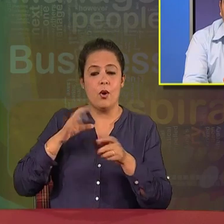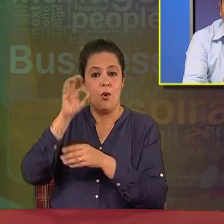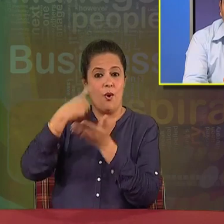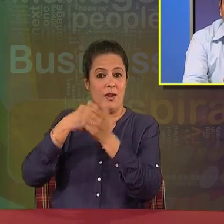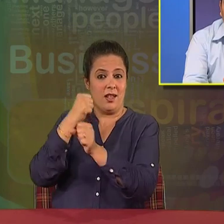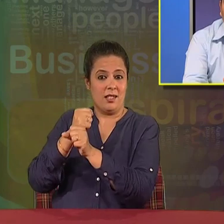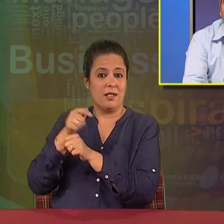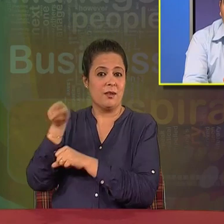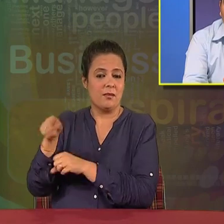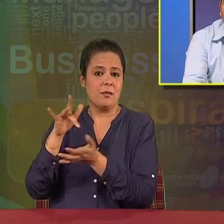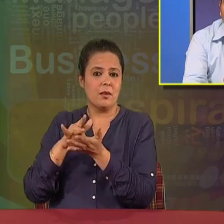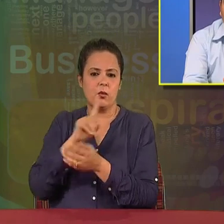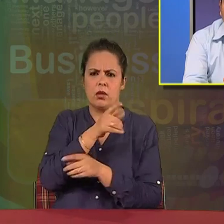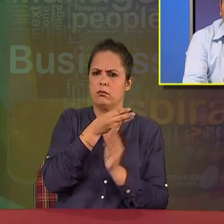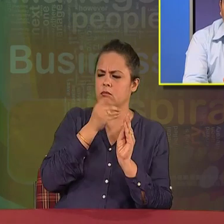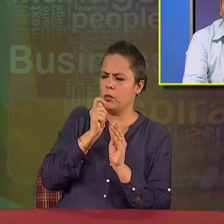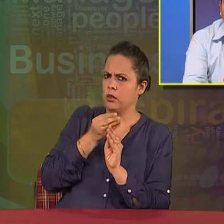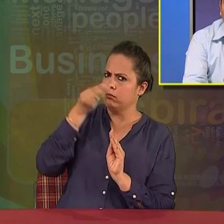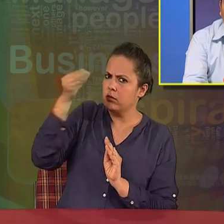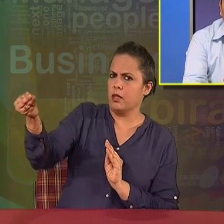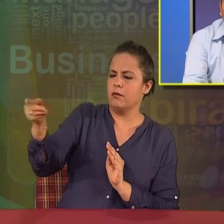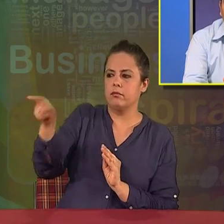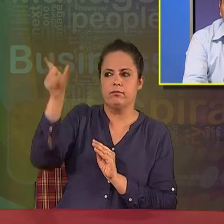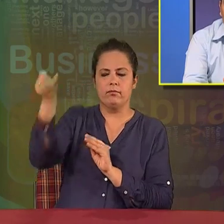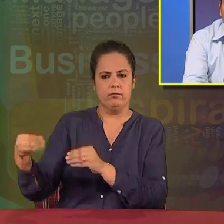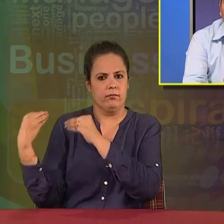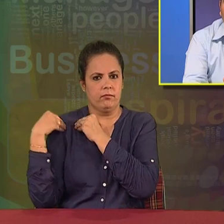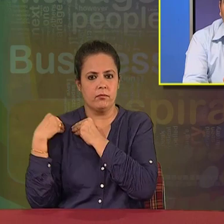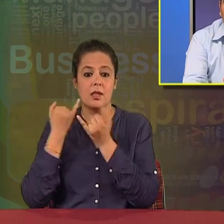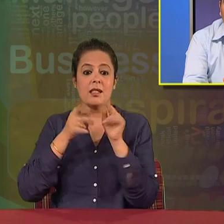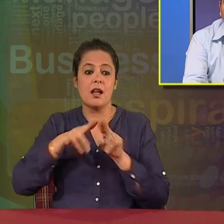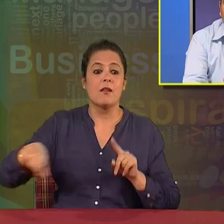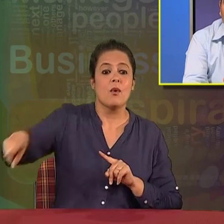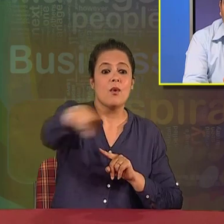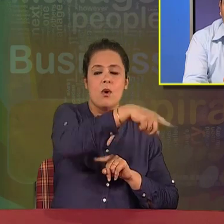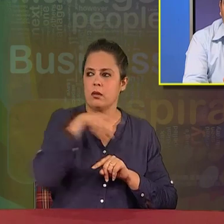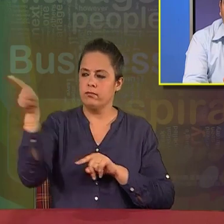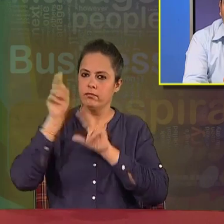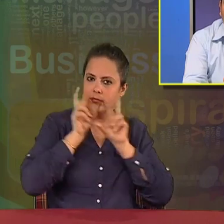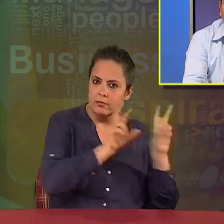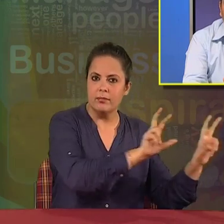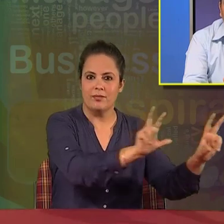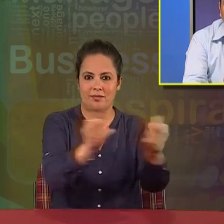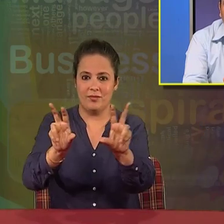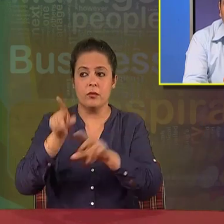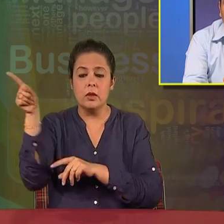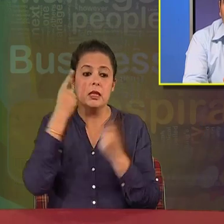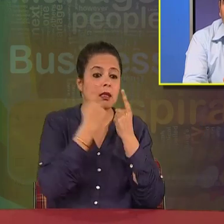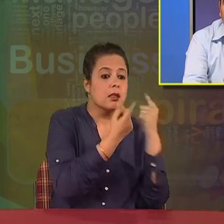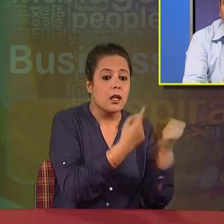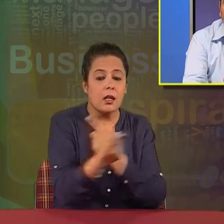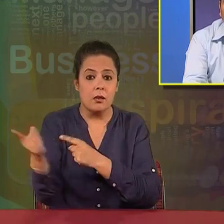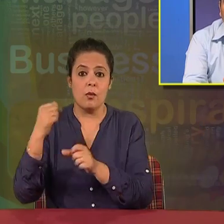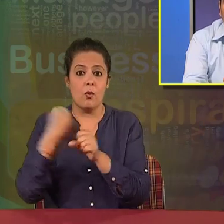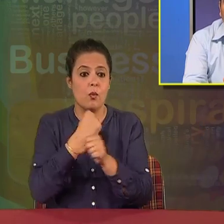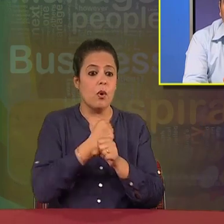what person has to give the job? That he has to look at all the employees who are working in the organization. He has to see the